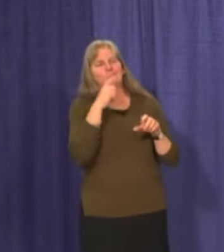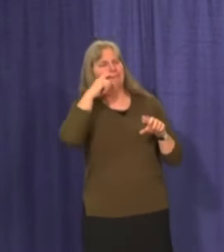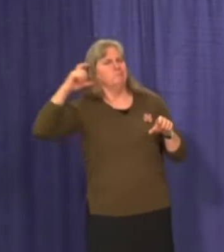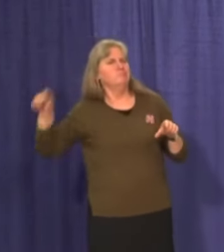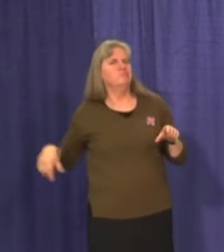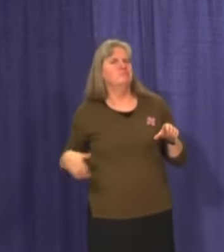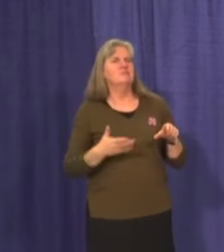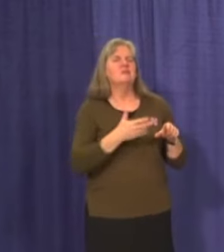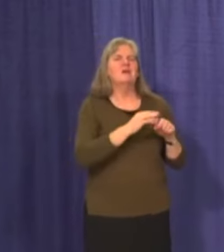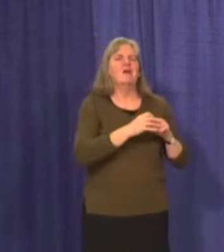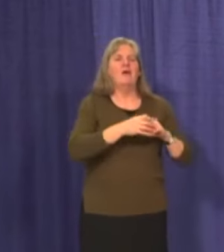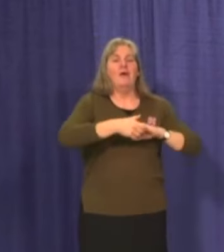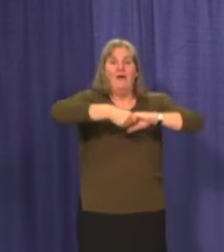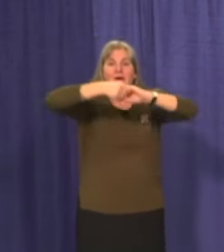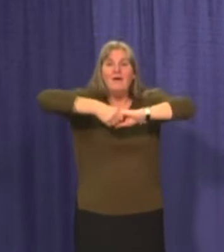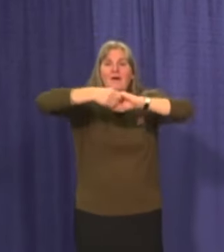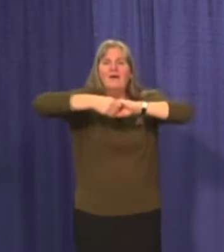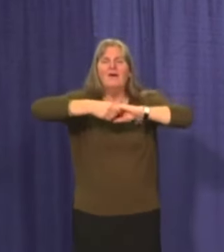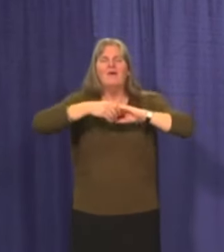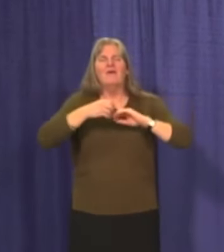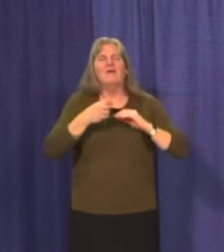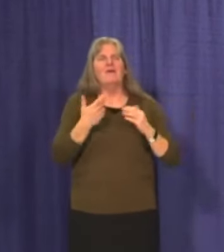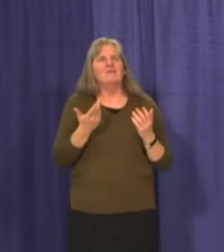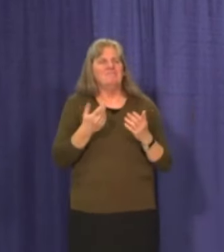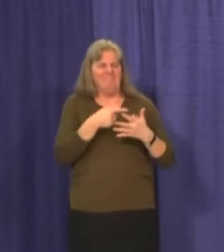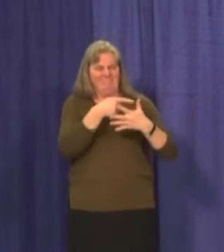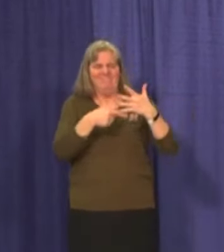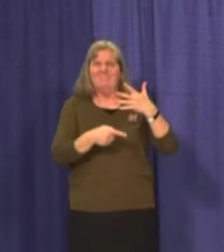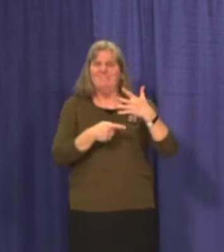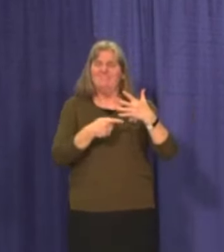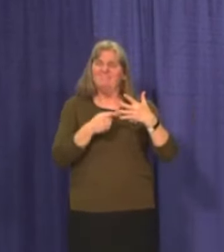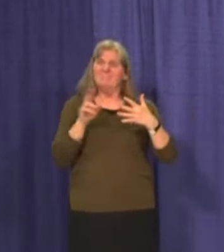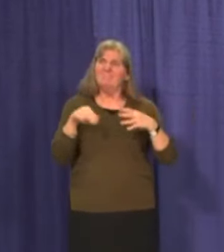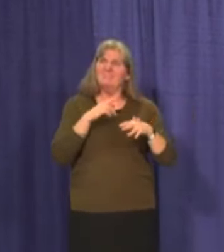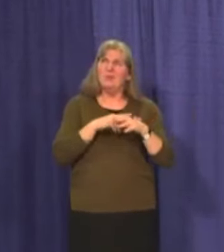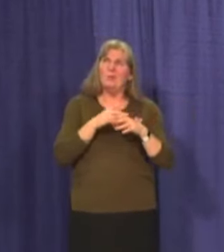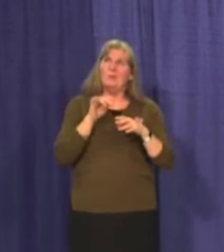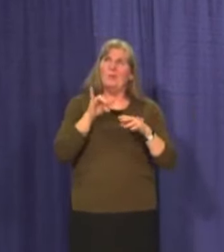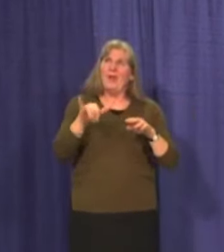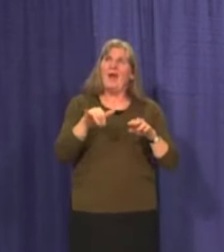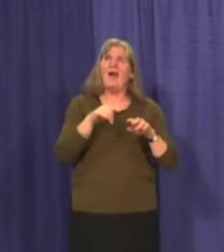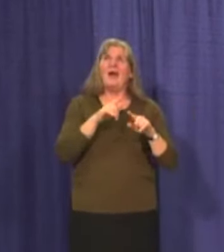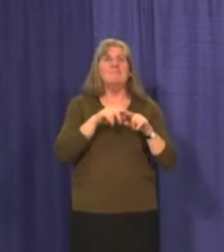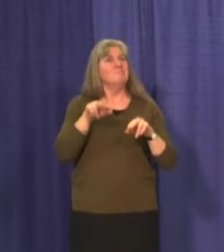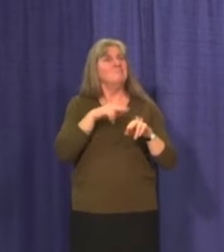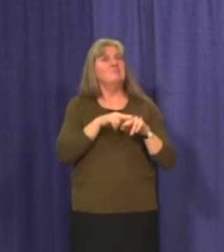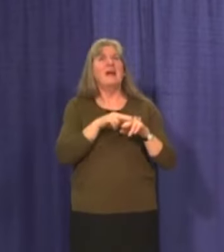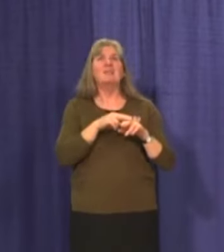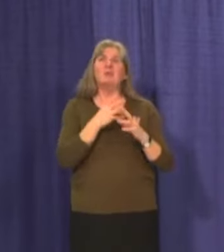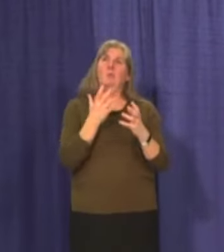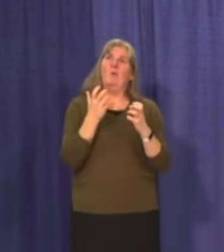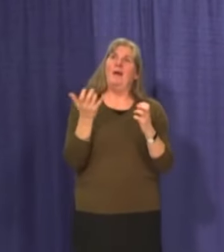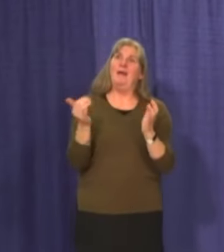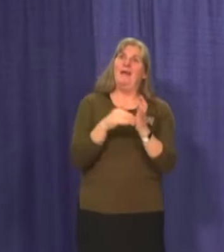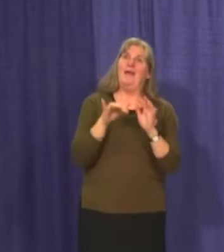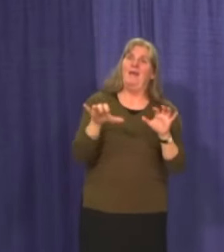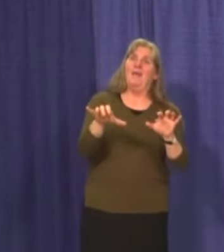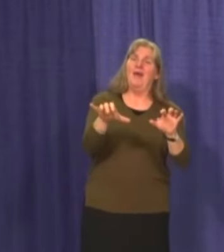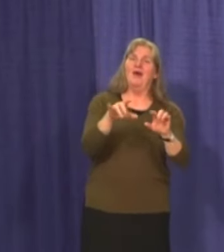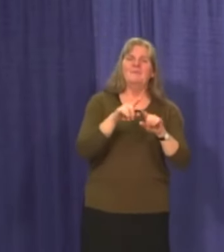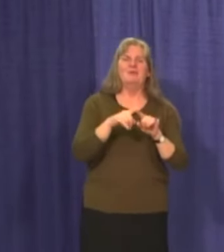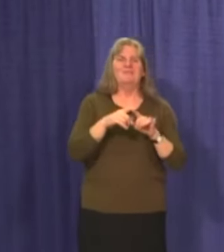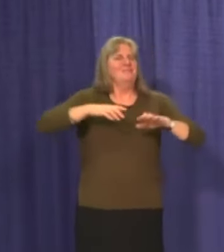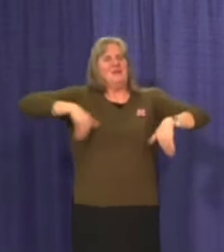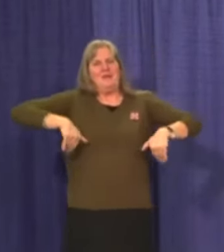Or even shaking someone's hand. All those rituals that we need and that we naturally yearn for. But